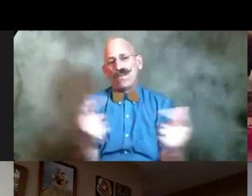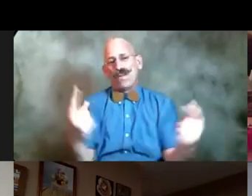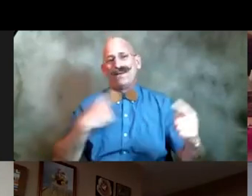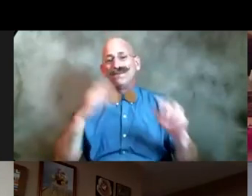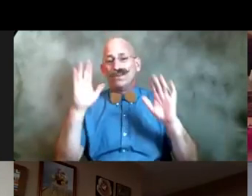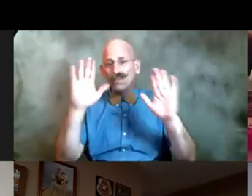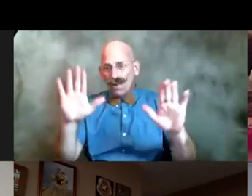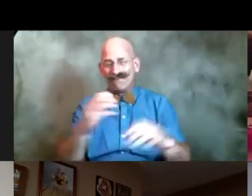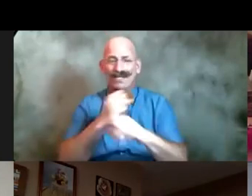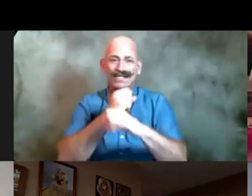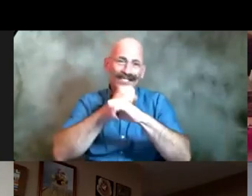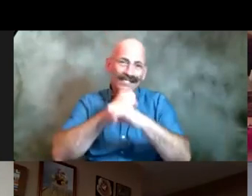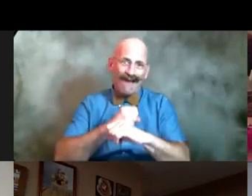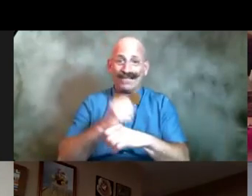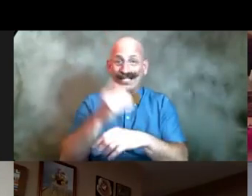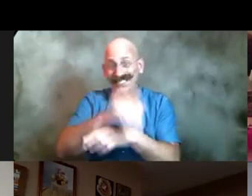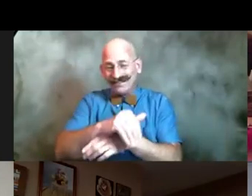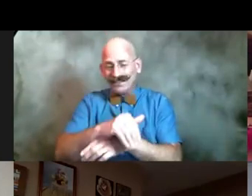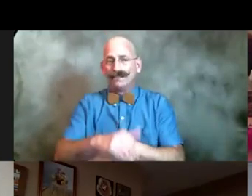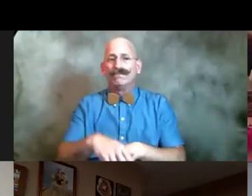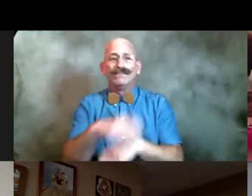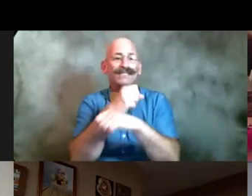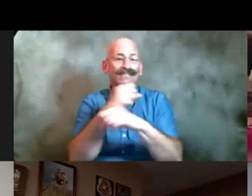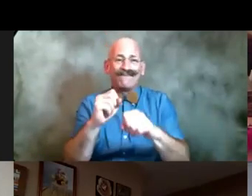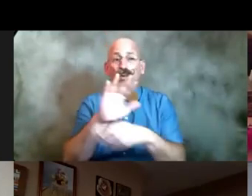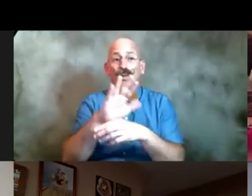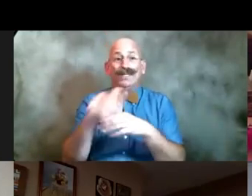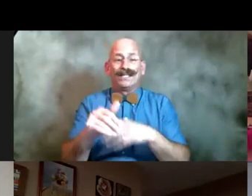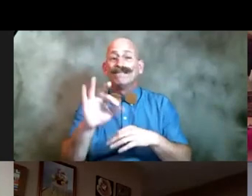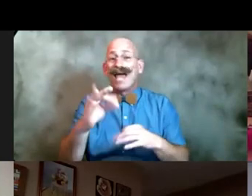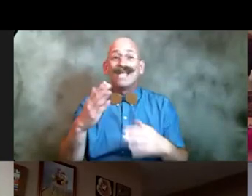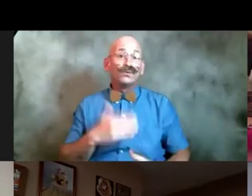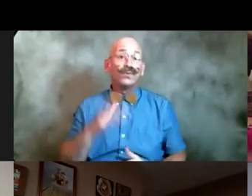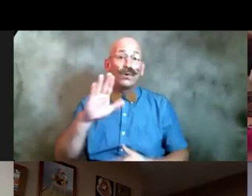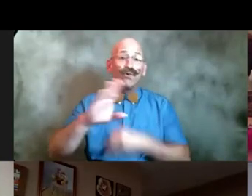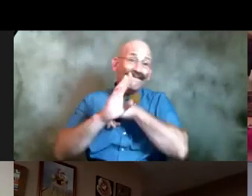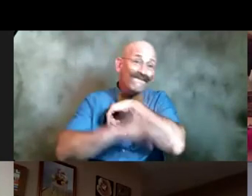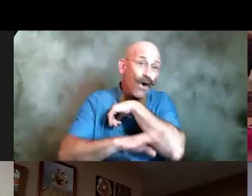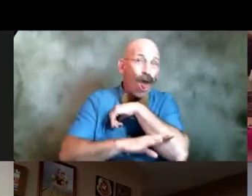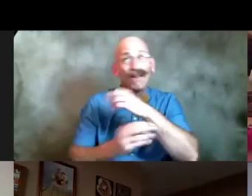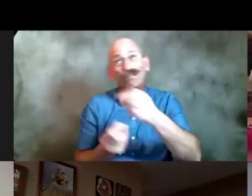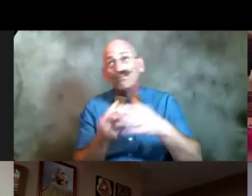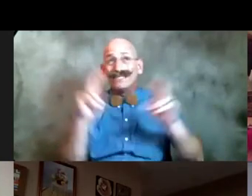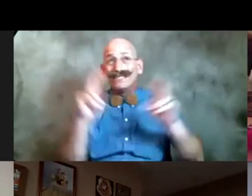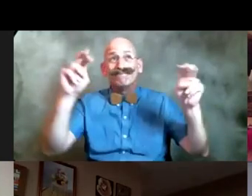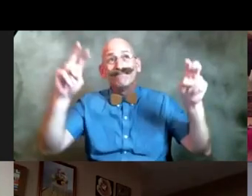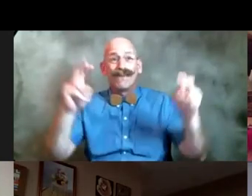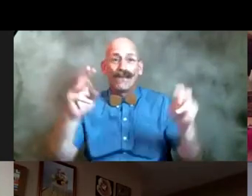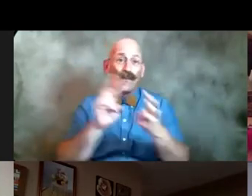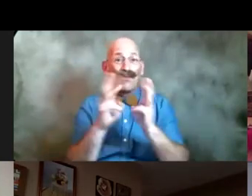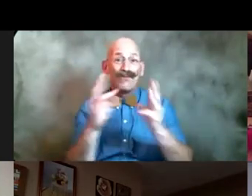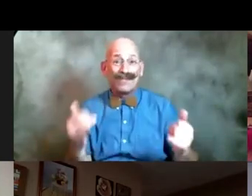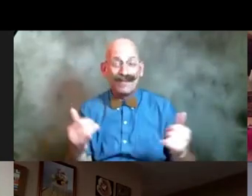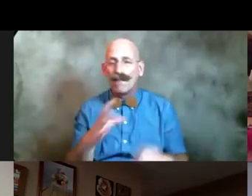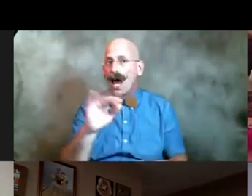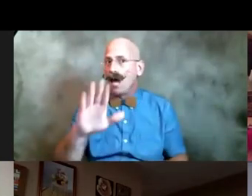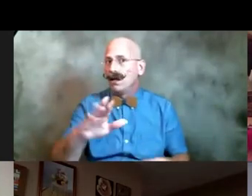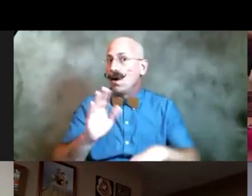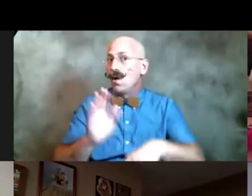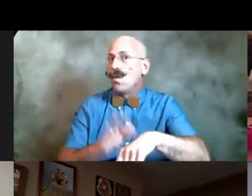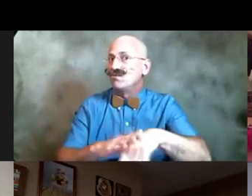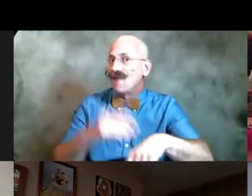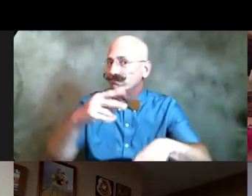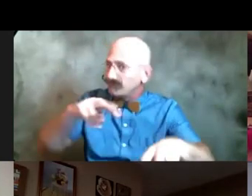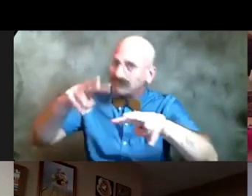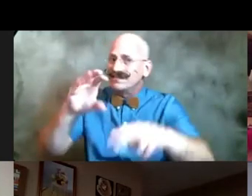evening and a lovely safe weekend enjoy this this springy slash fallish weather that we're having him watching the dc right now and watch out for those cicadas